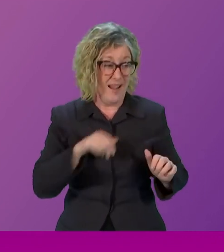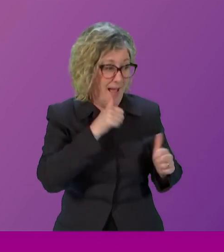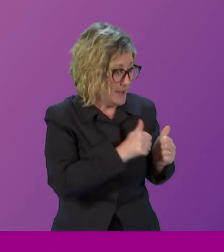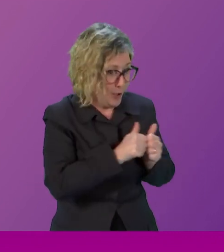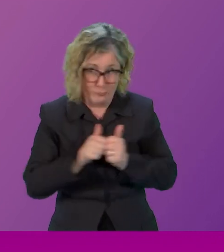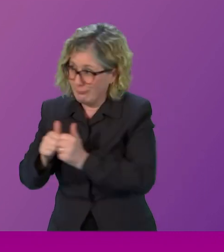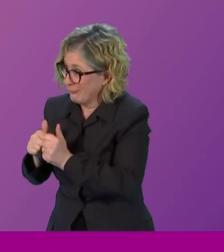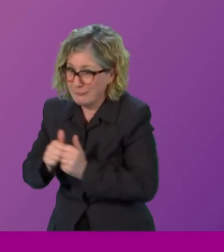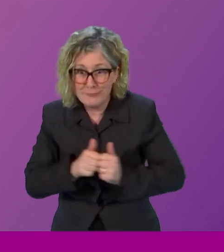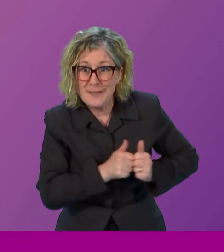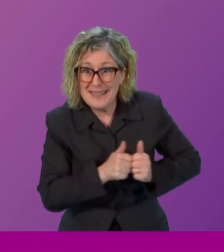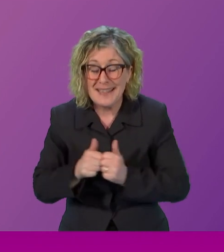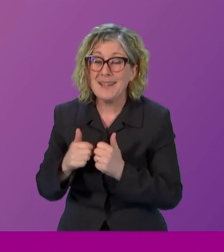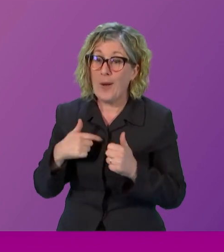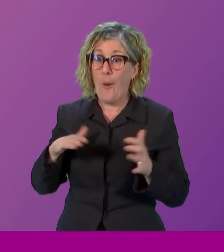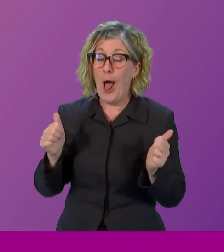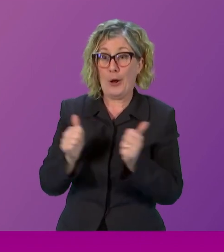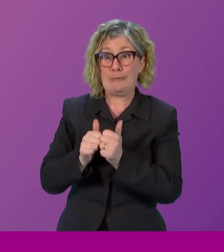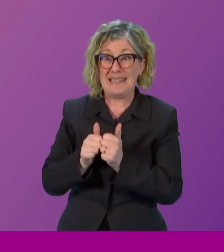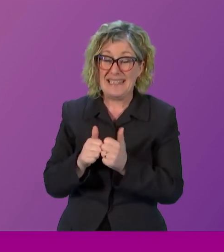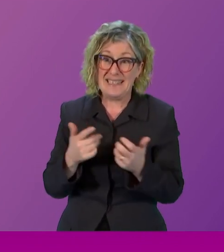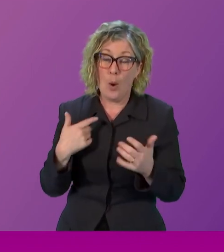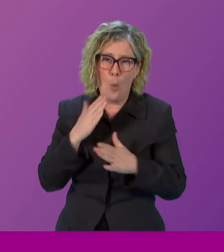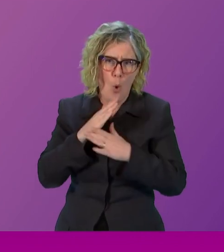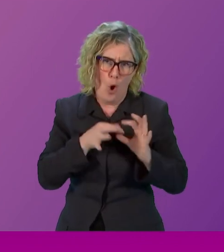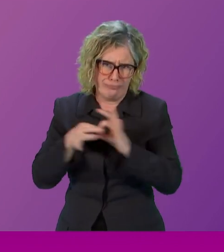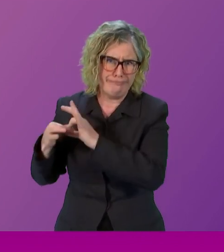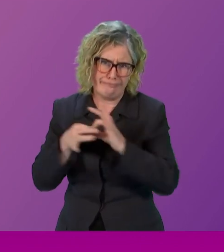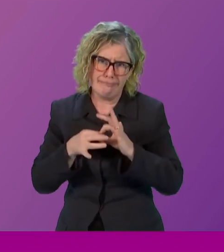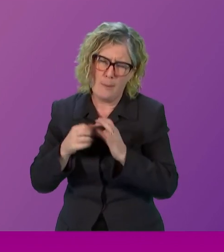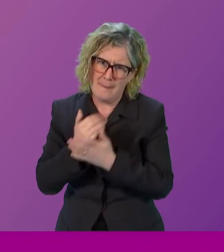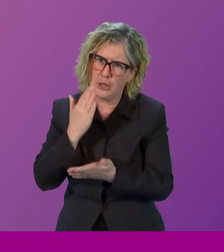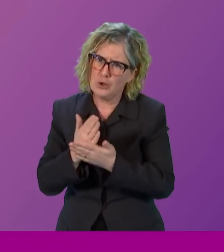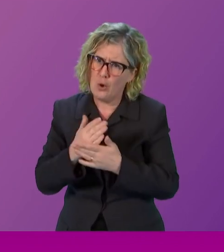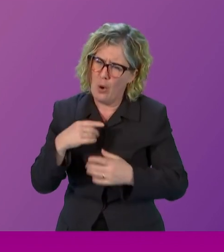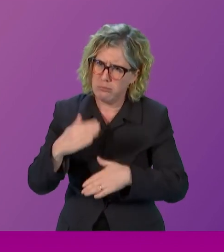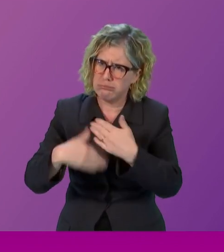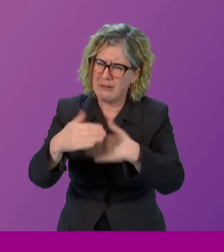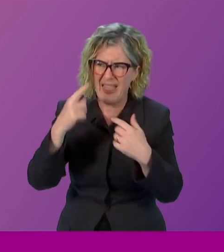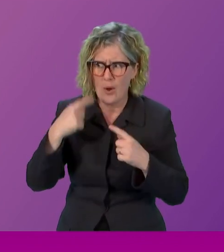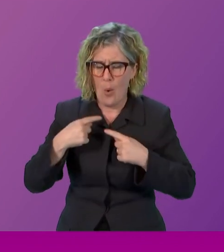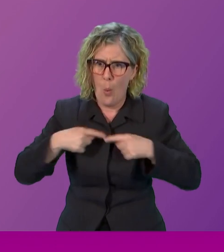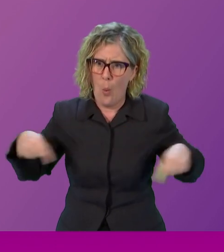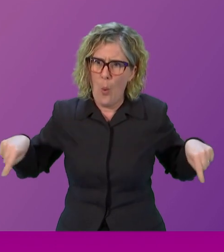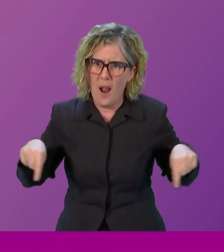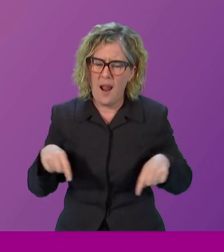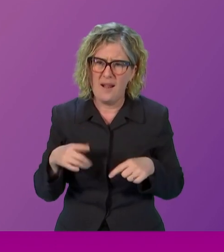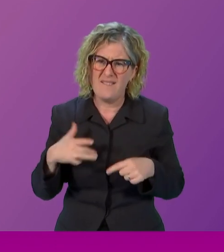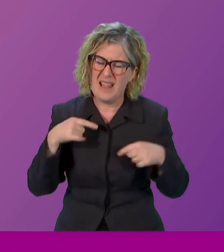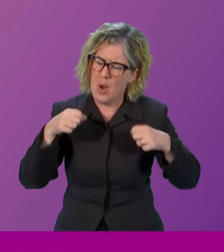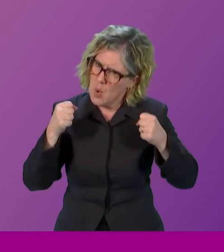closely together to make sure that this goes through. I think we all feel quite strongly that it is a piece of legislation that has to go through,